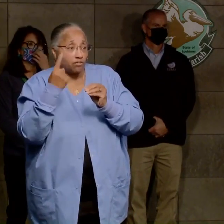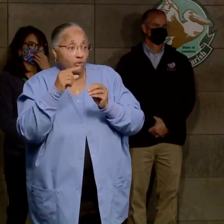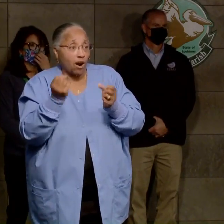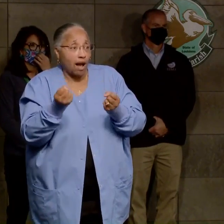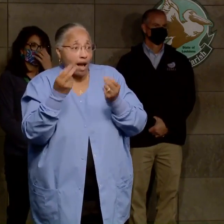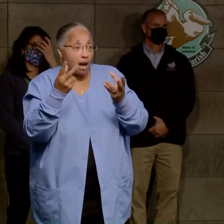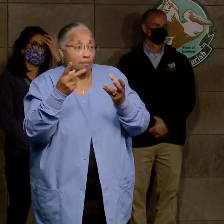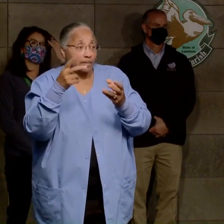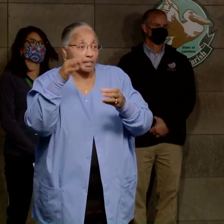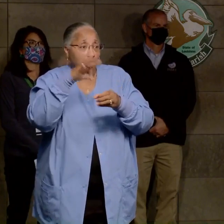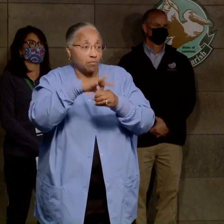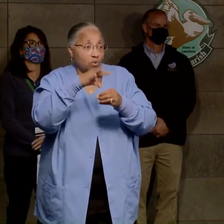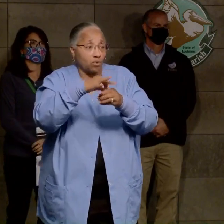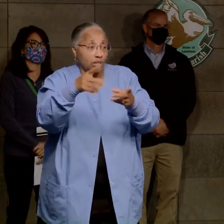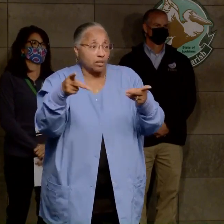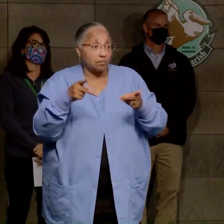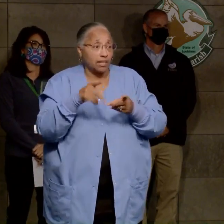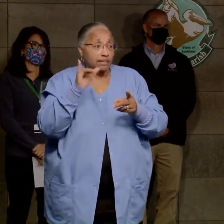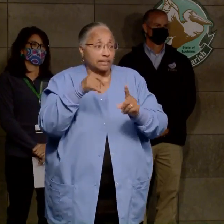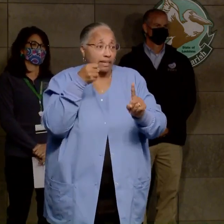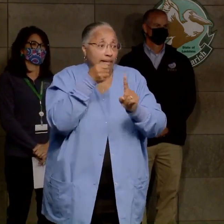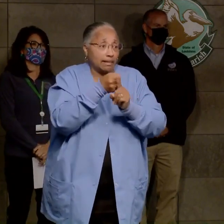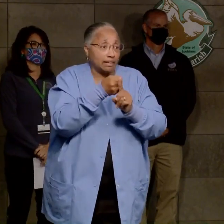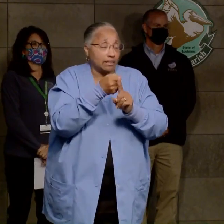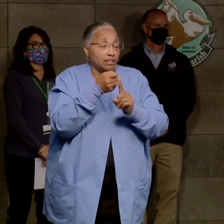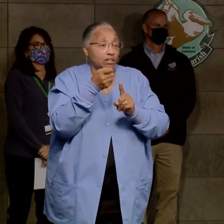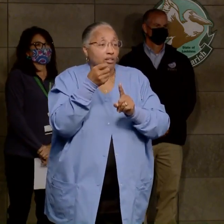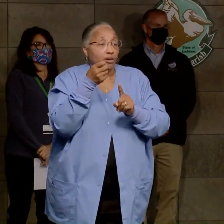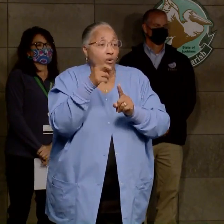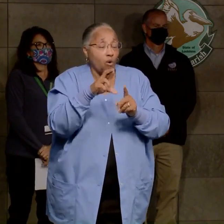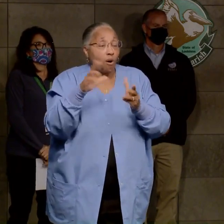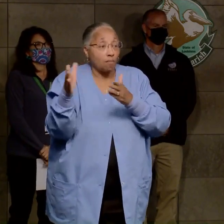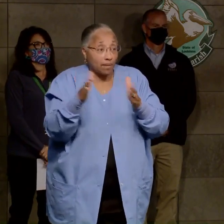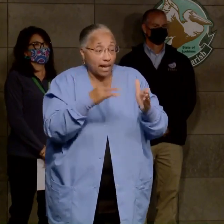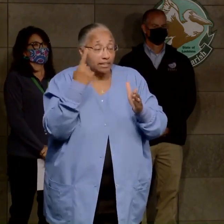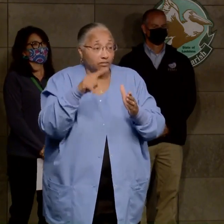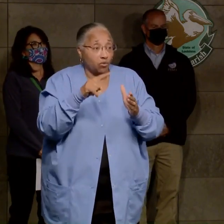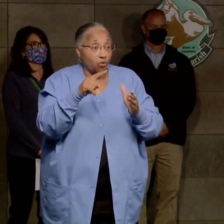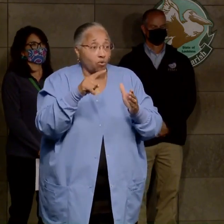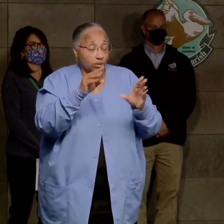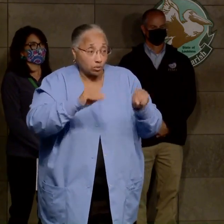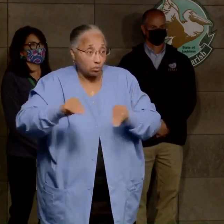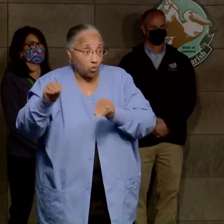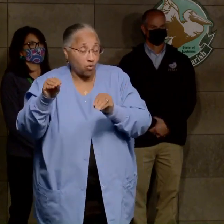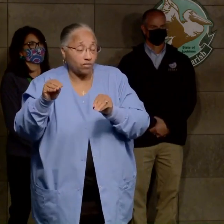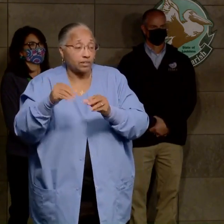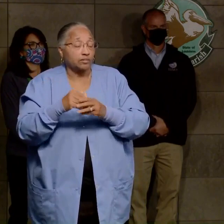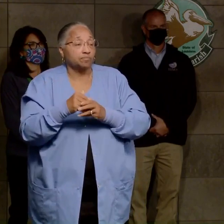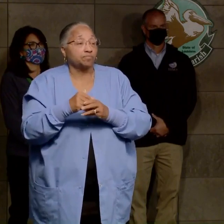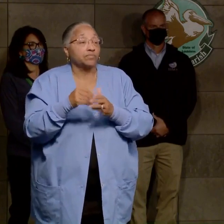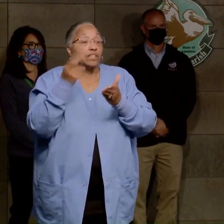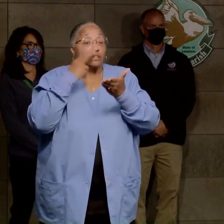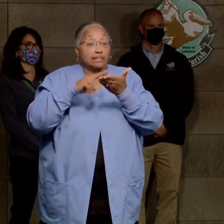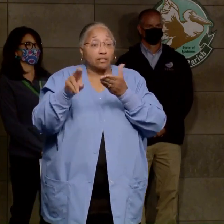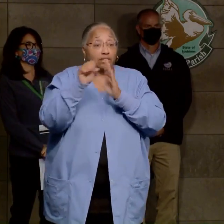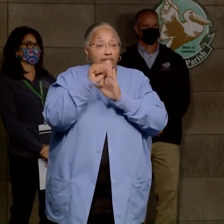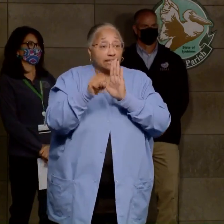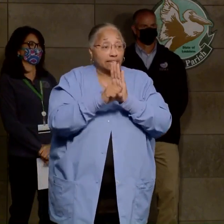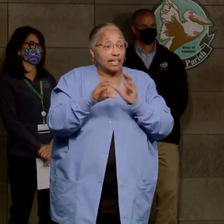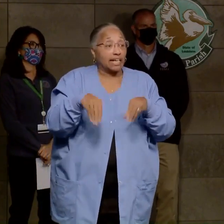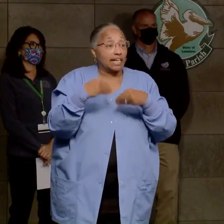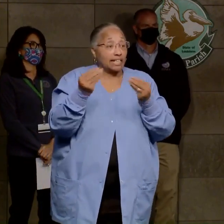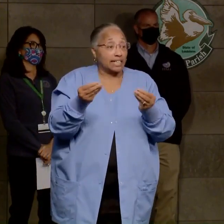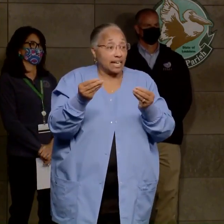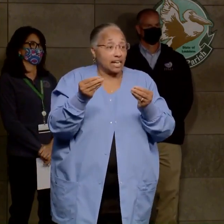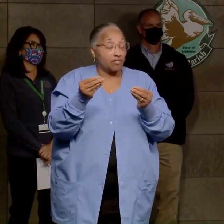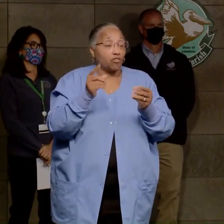polling locations impacted, and if so, have any claims been made to relocate? Yeah, so the Secretary of State gave a preliminary report during